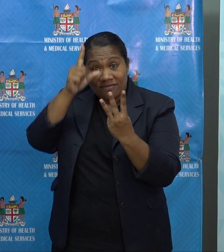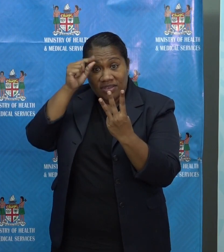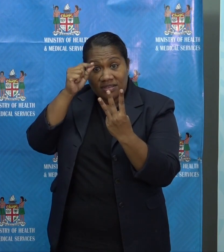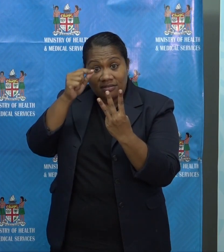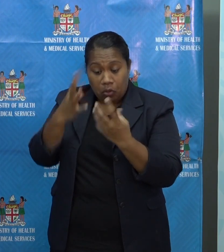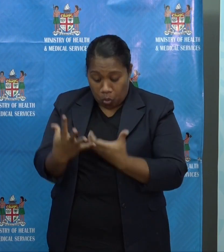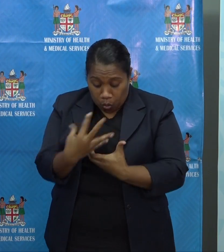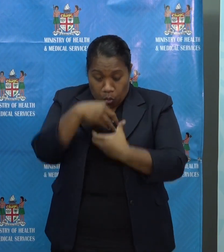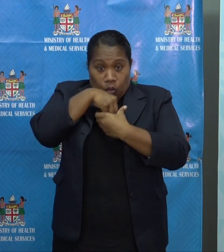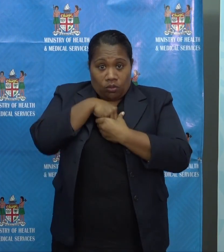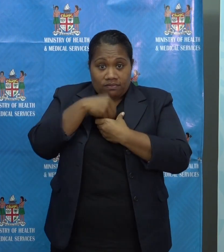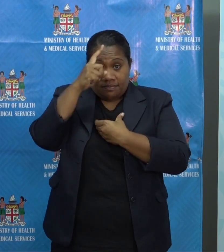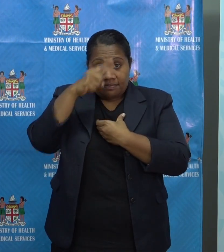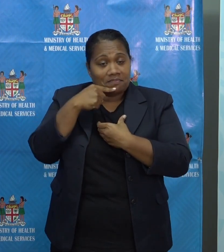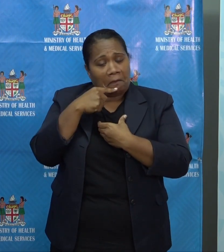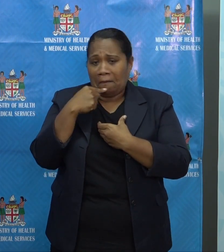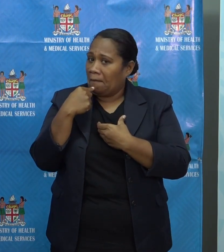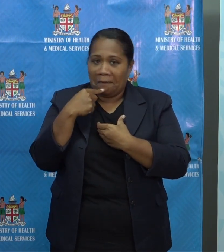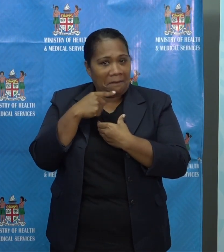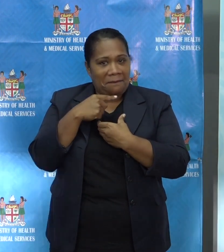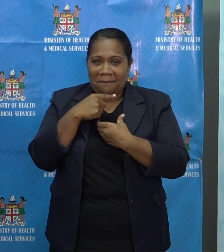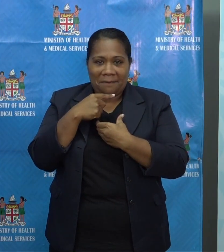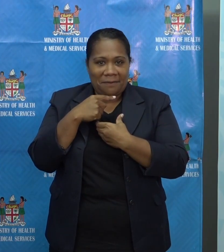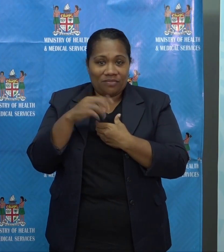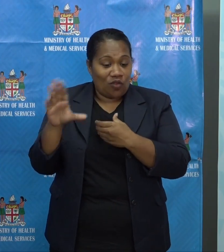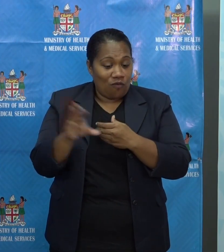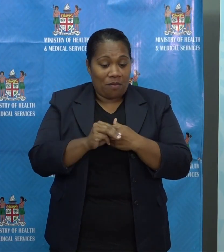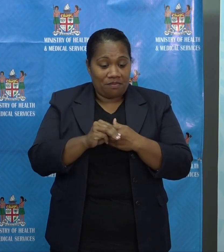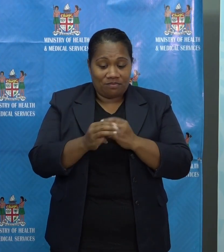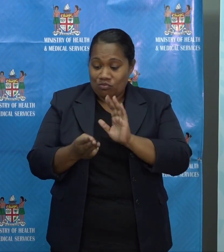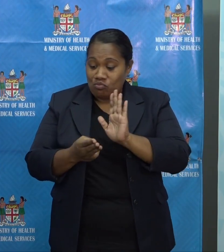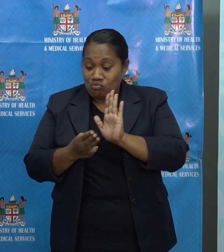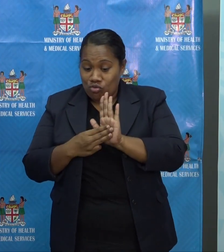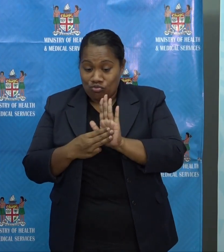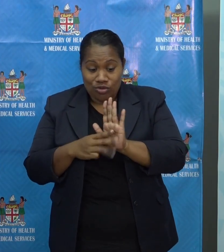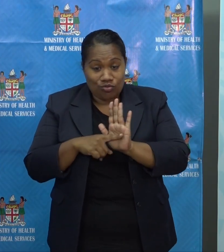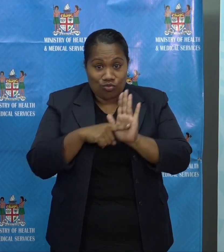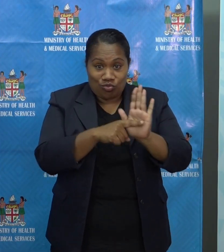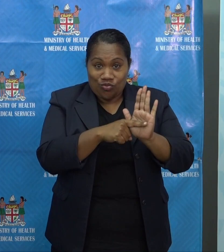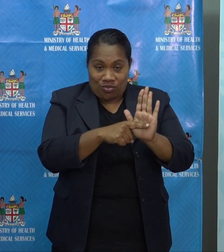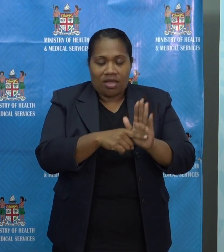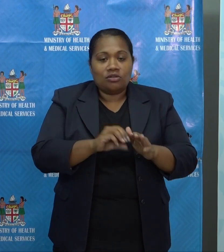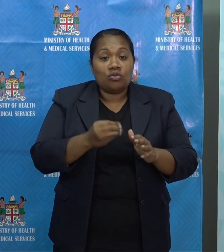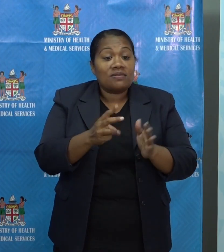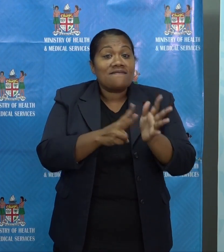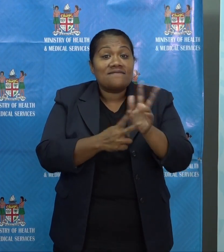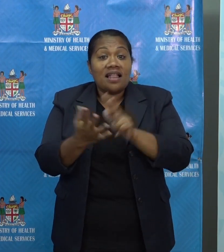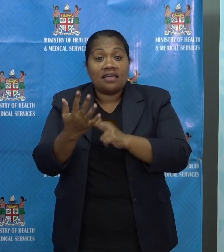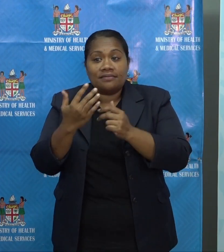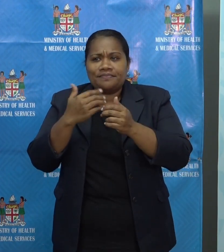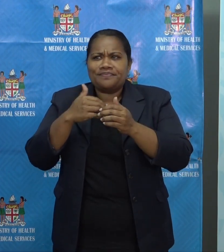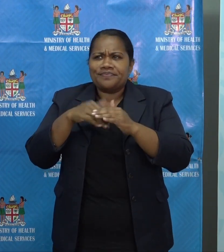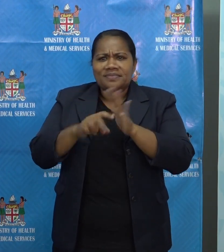traveled to Moturiki from Lutoka. So the village of Wai Doka in Tailebu